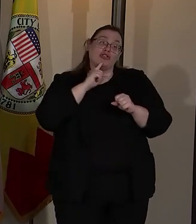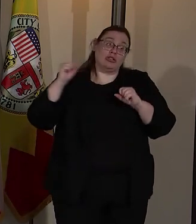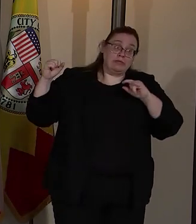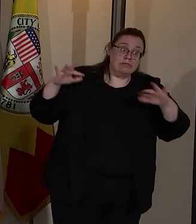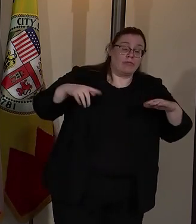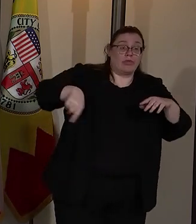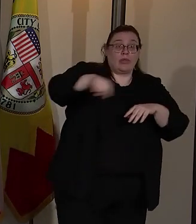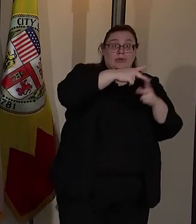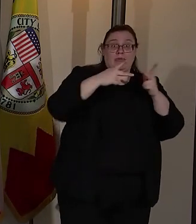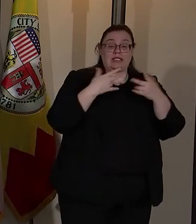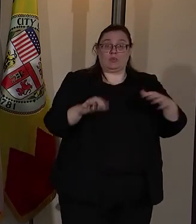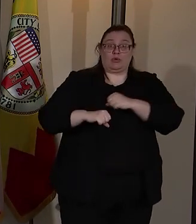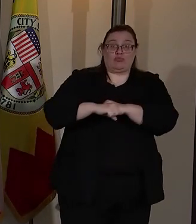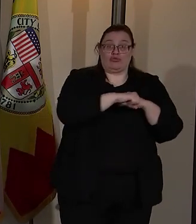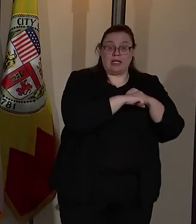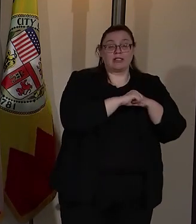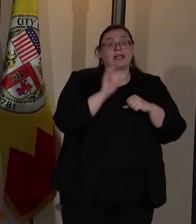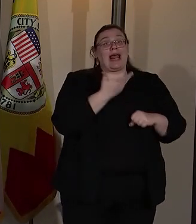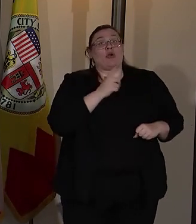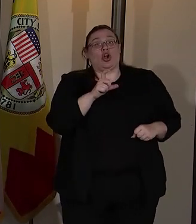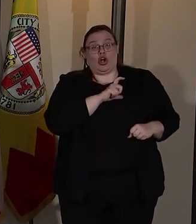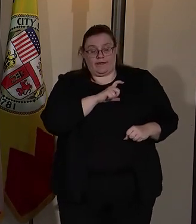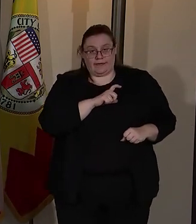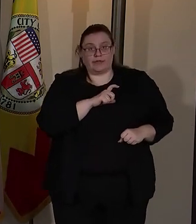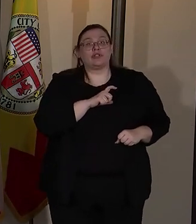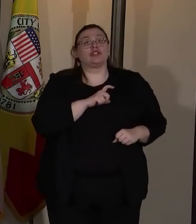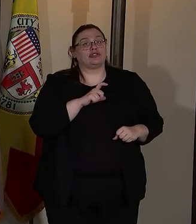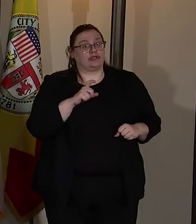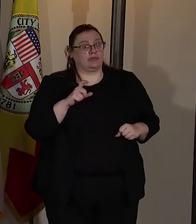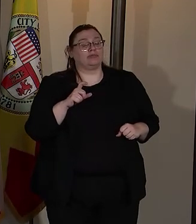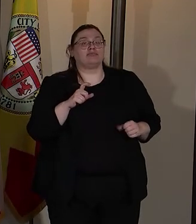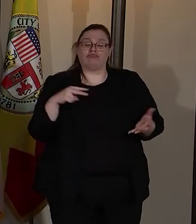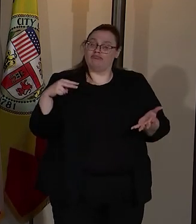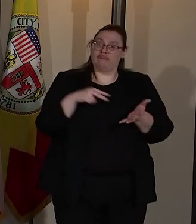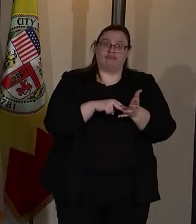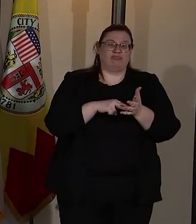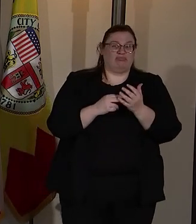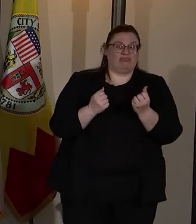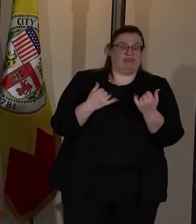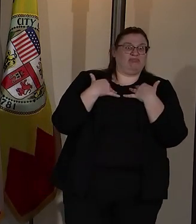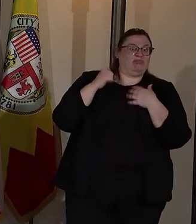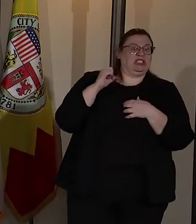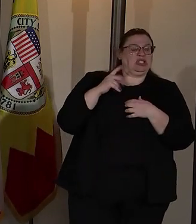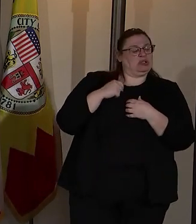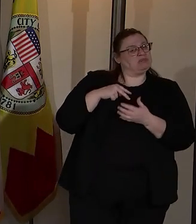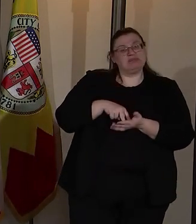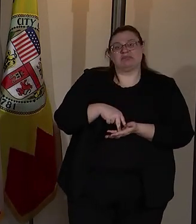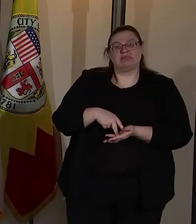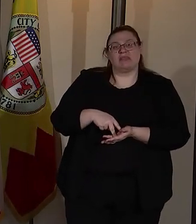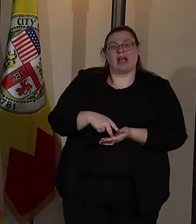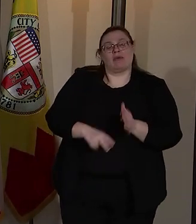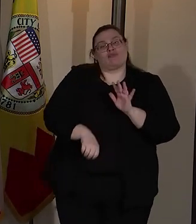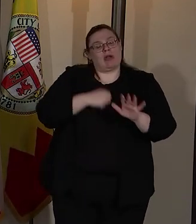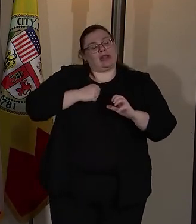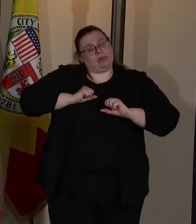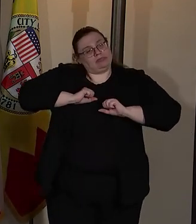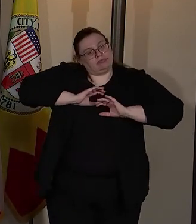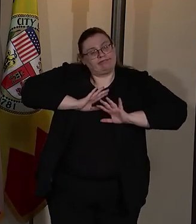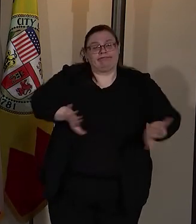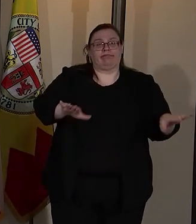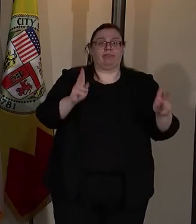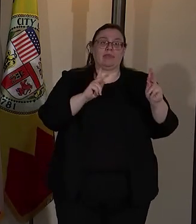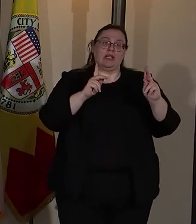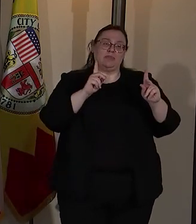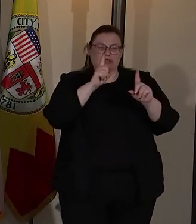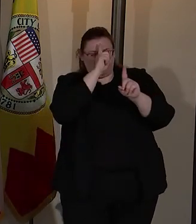sites were protected. And our own officers stood and withstood tremendous assaults. And I'm proud of their work in repelling those that were